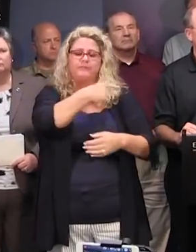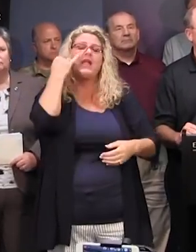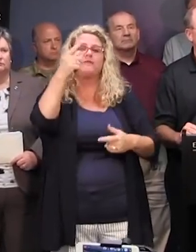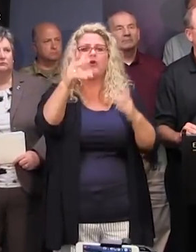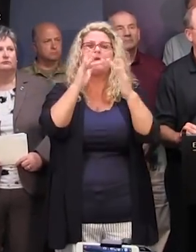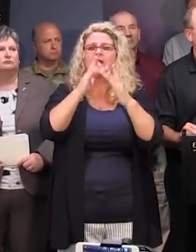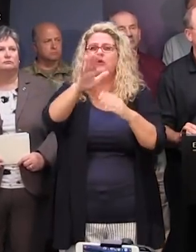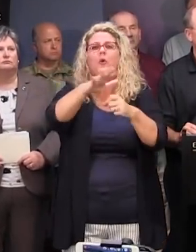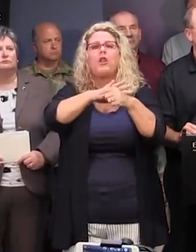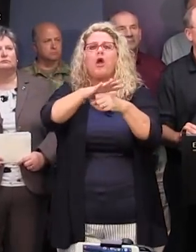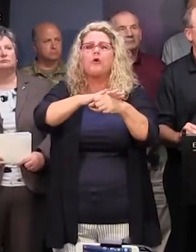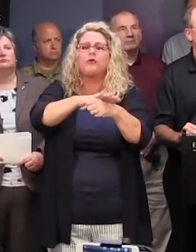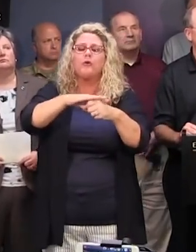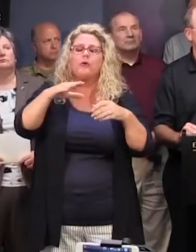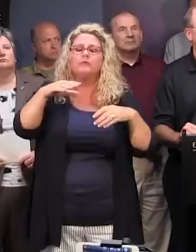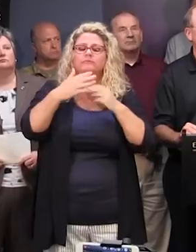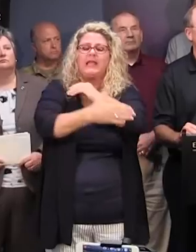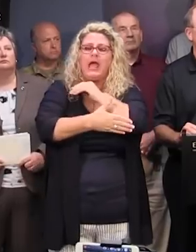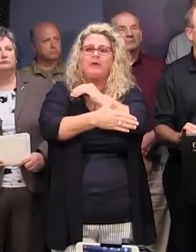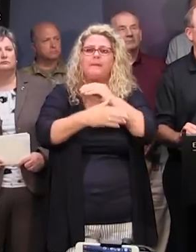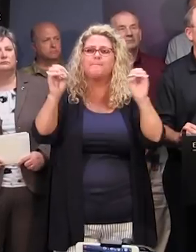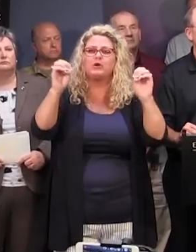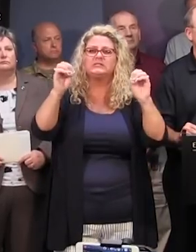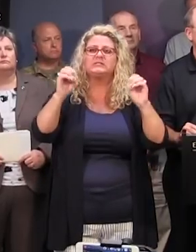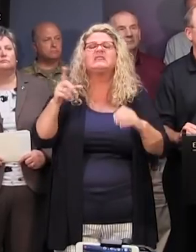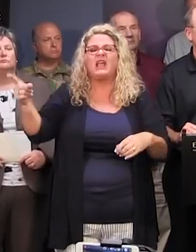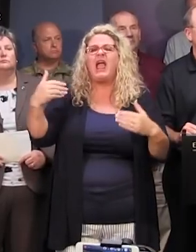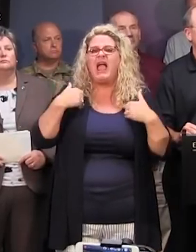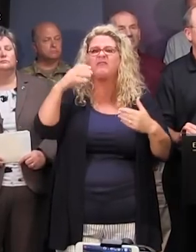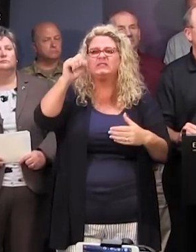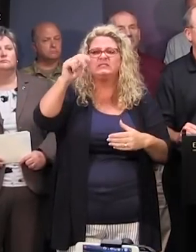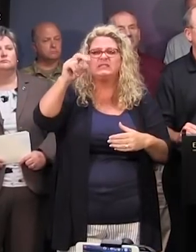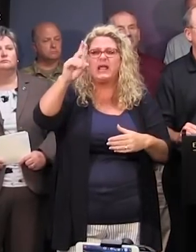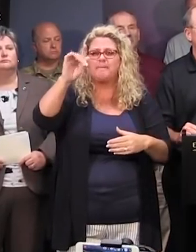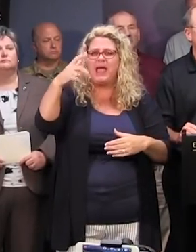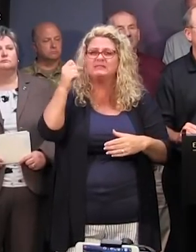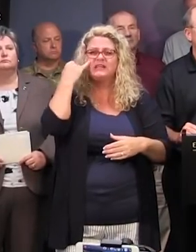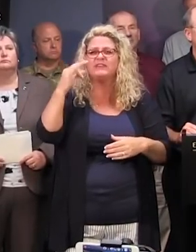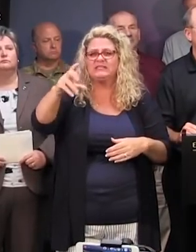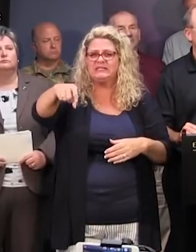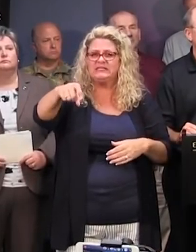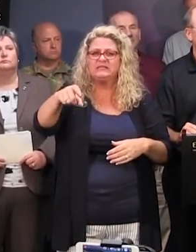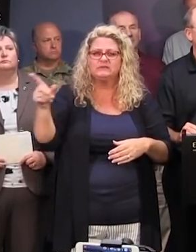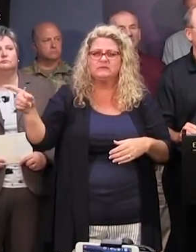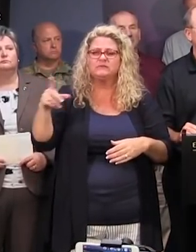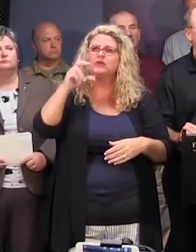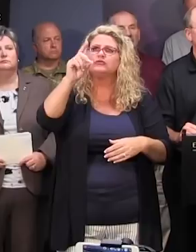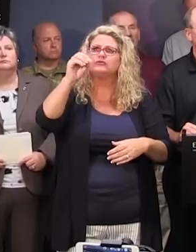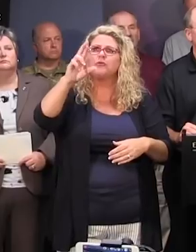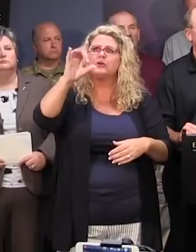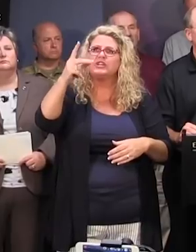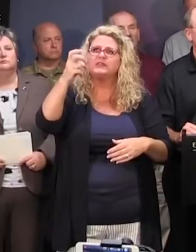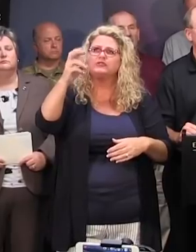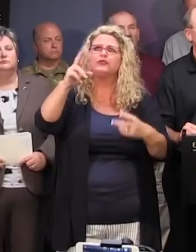local County Emergency Managers, many of them have sandbags that you can come pick up. Or, you know, work through that. know Dorchester County